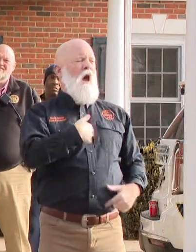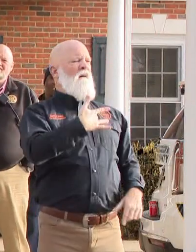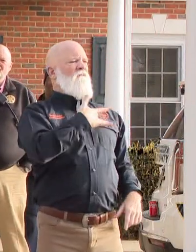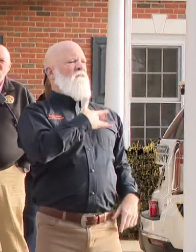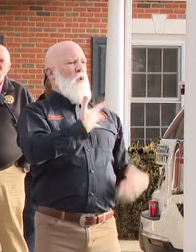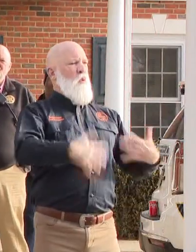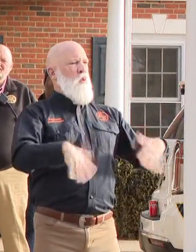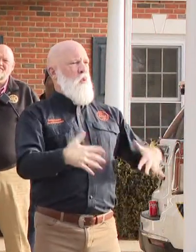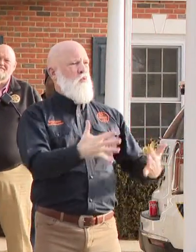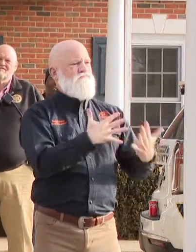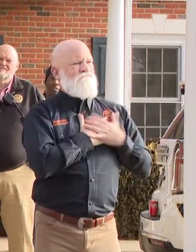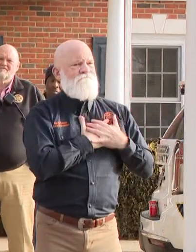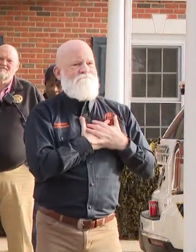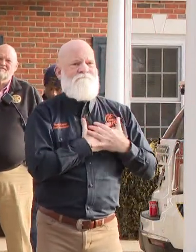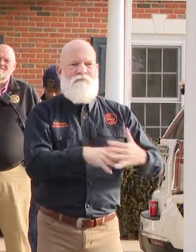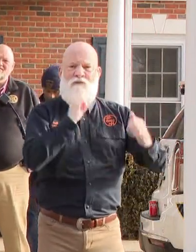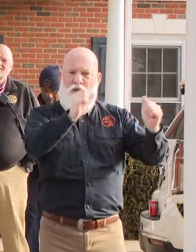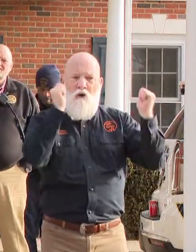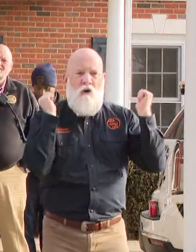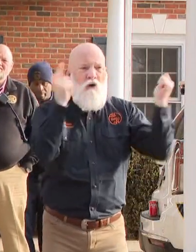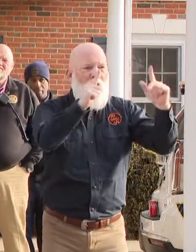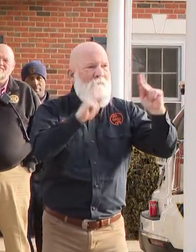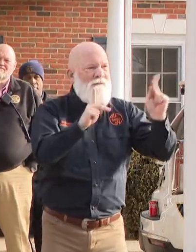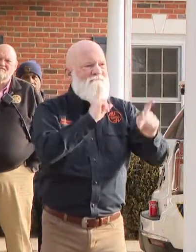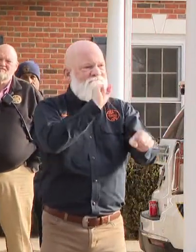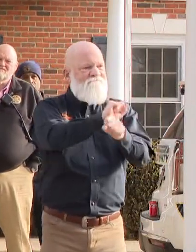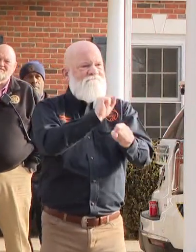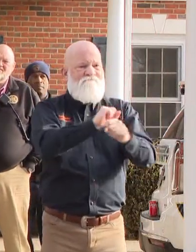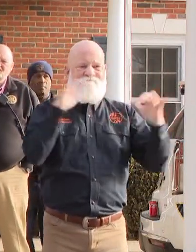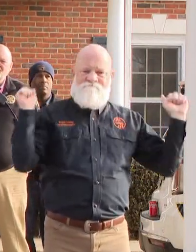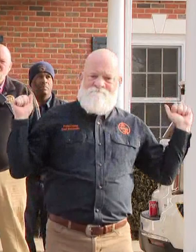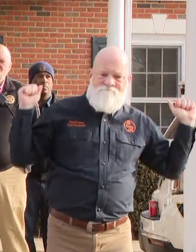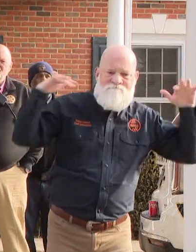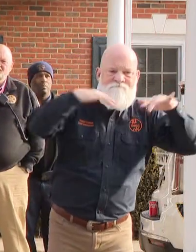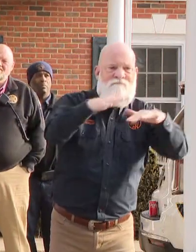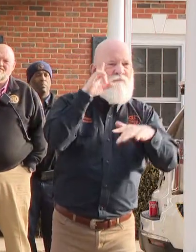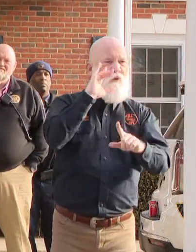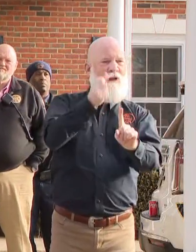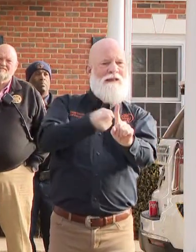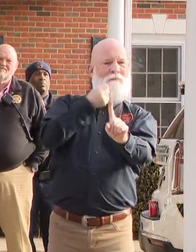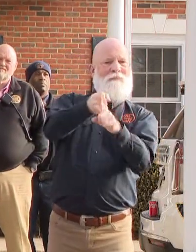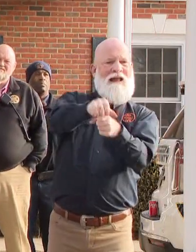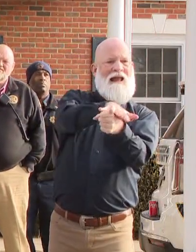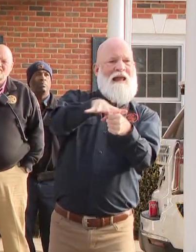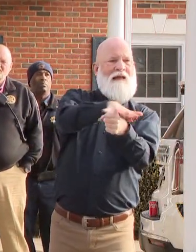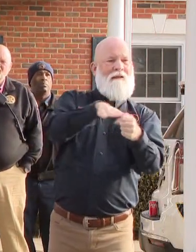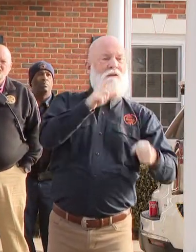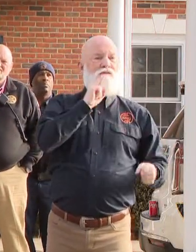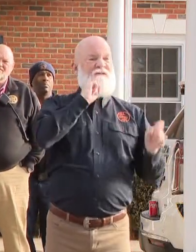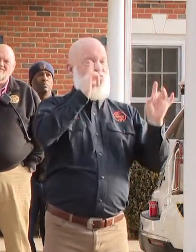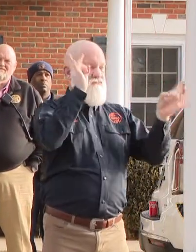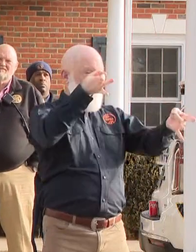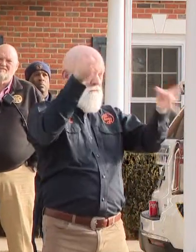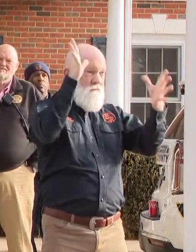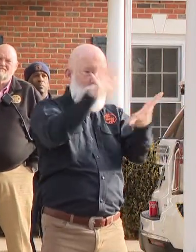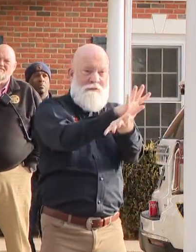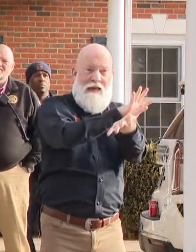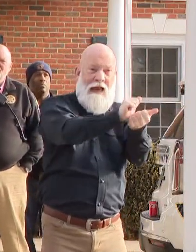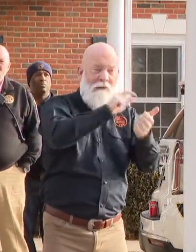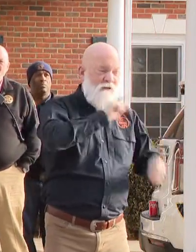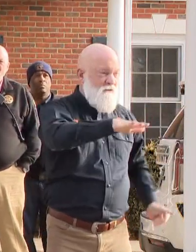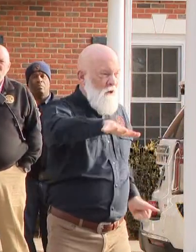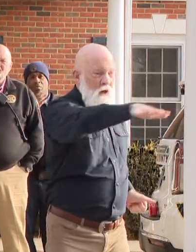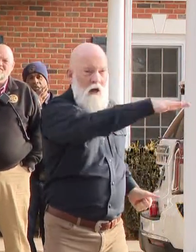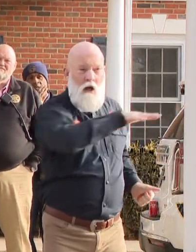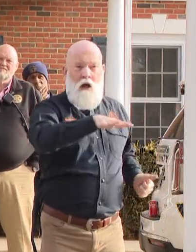that have been impacted but it's great to see that a tragedy or a natural disaster can bring out the best